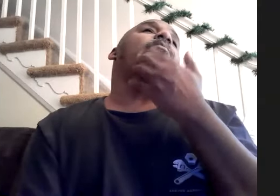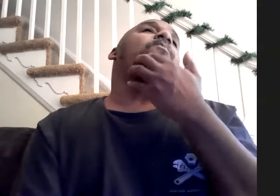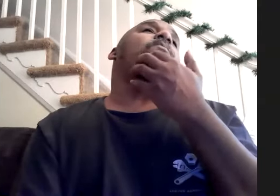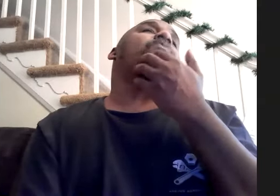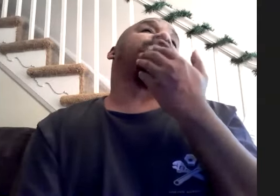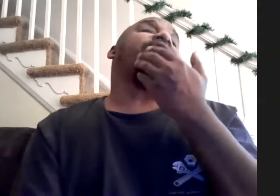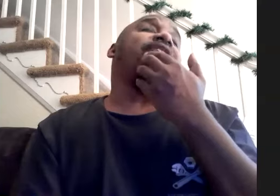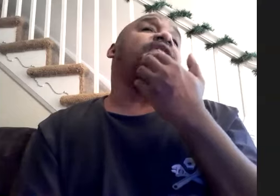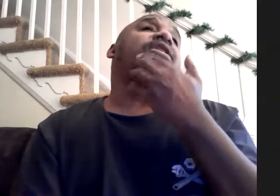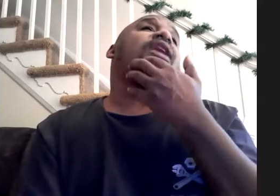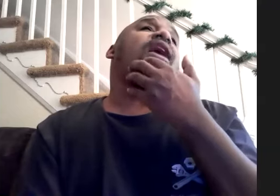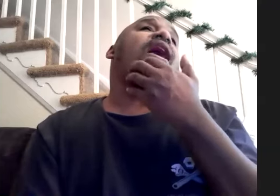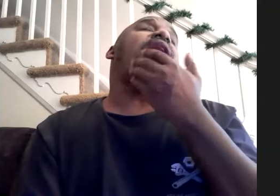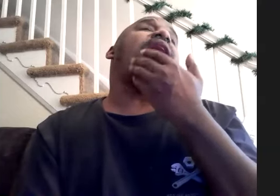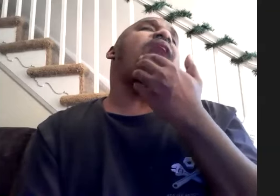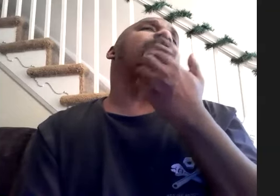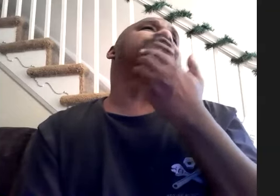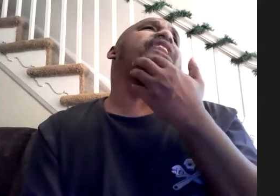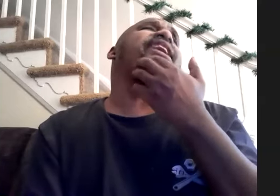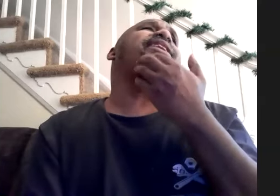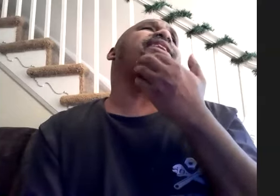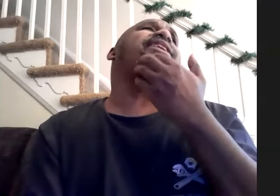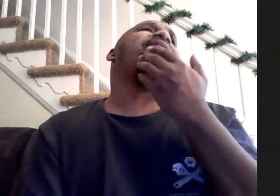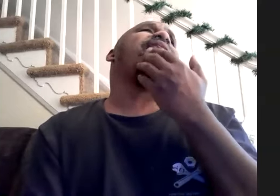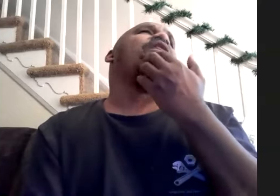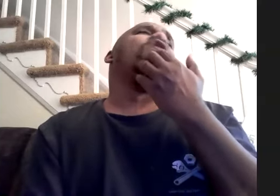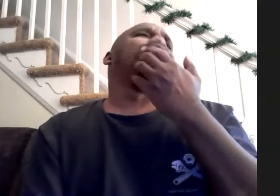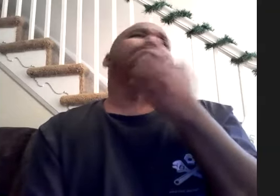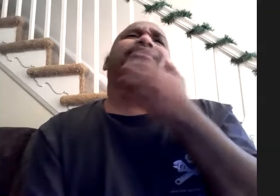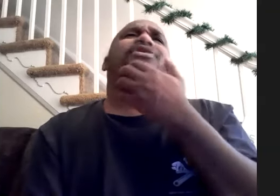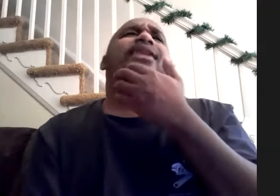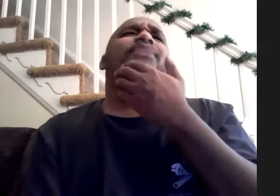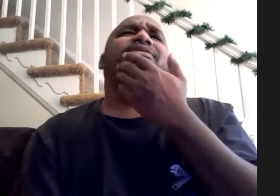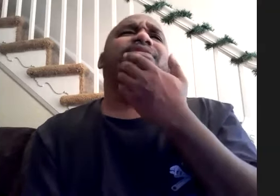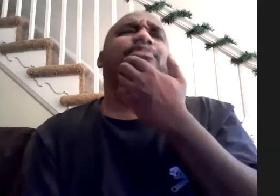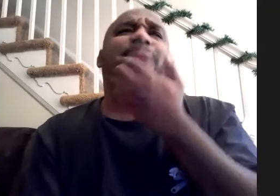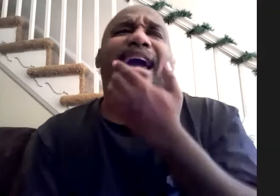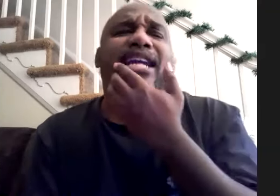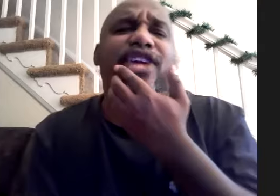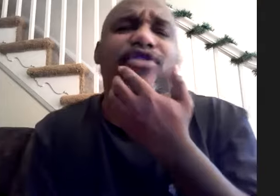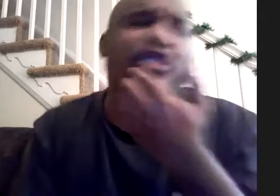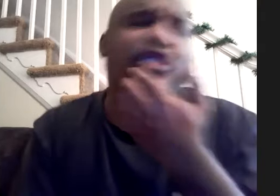with stain i would say oh i don't know how i missed this by and ignorance is bliss